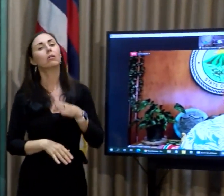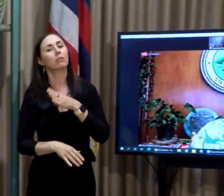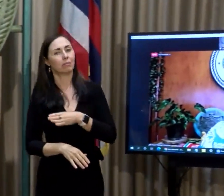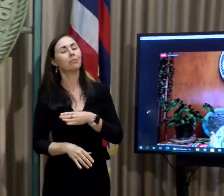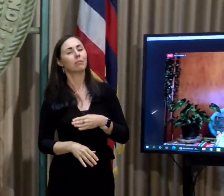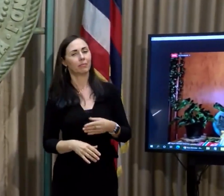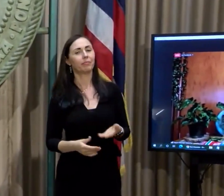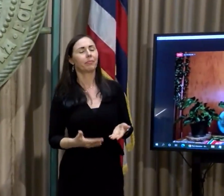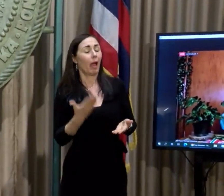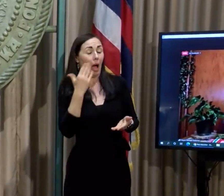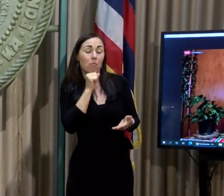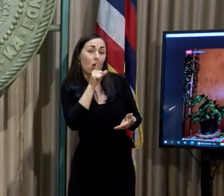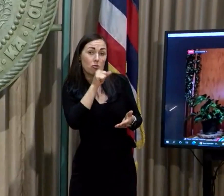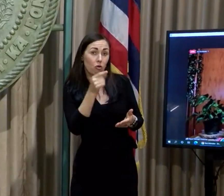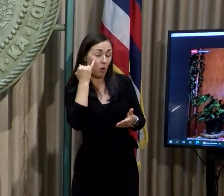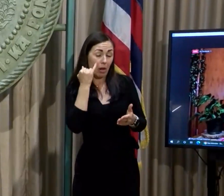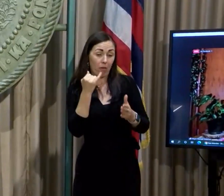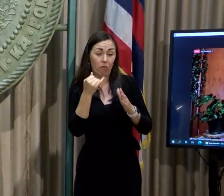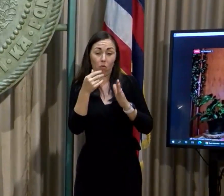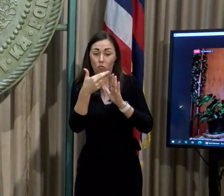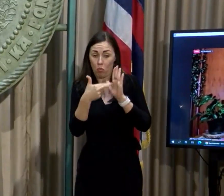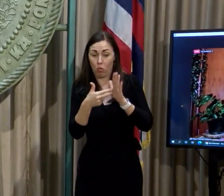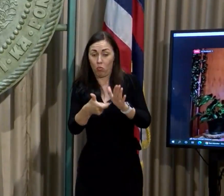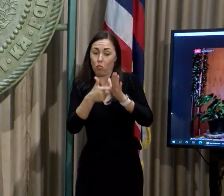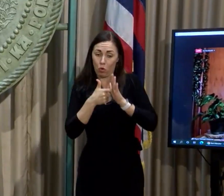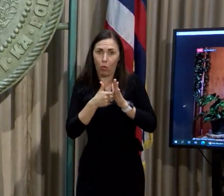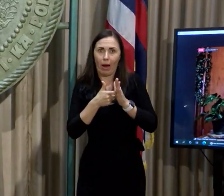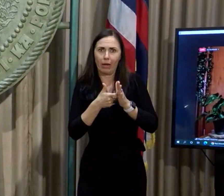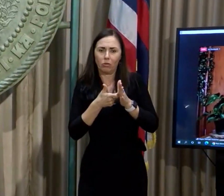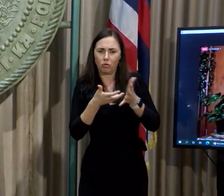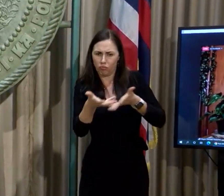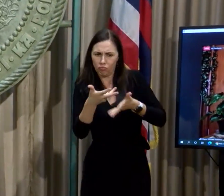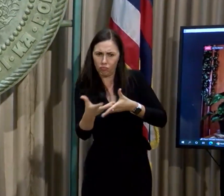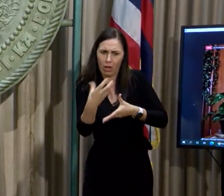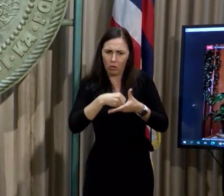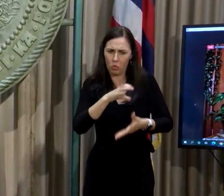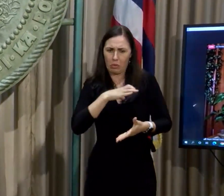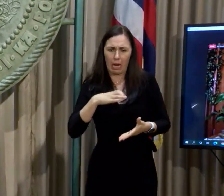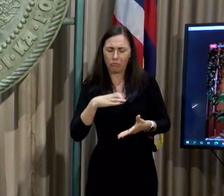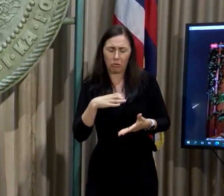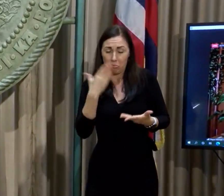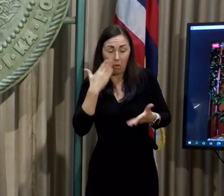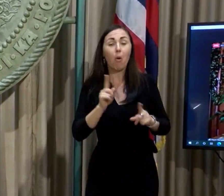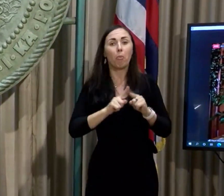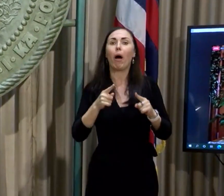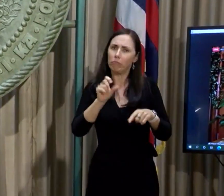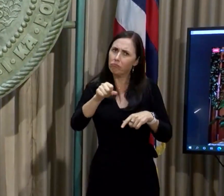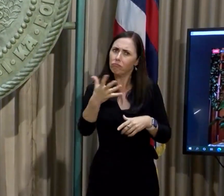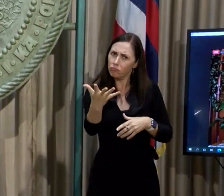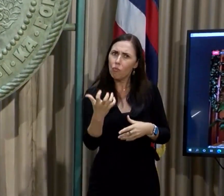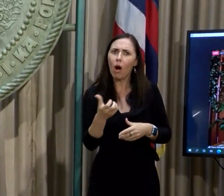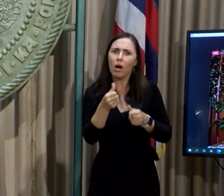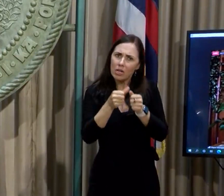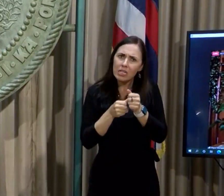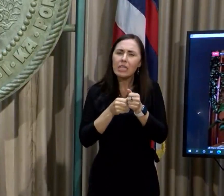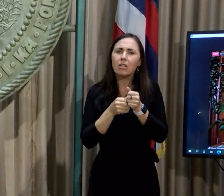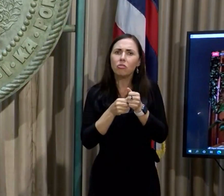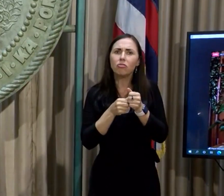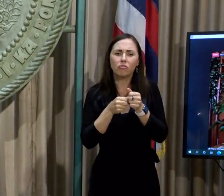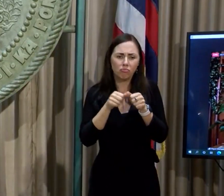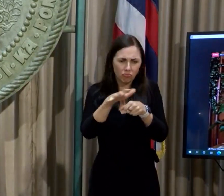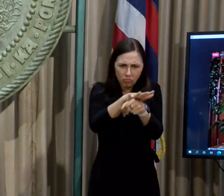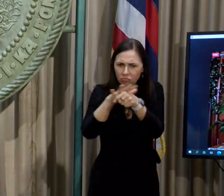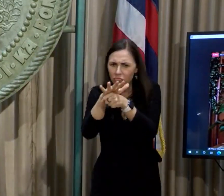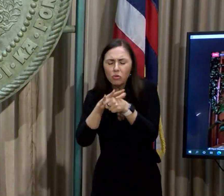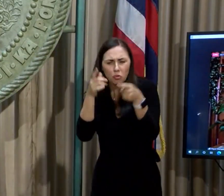know if the protocol requires that we work with the council, but I absolutely would want to work with the council to try to determine each respective district where the needs are. It's